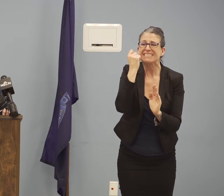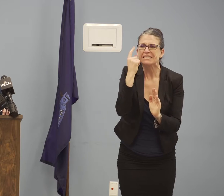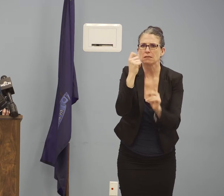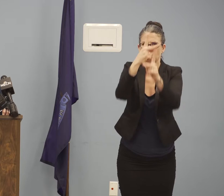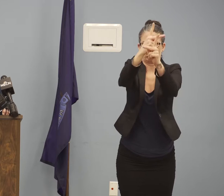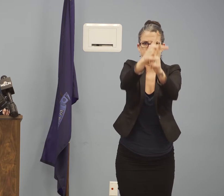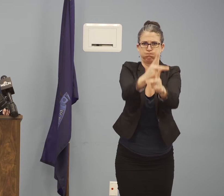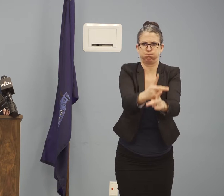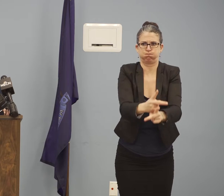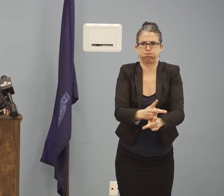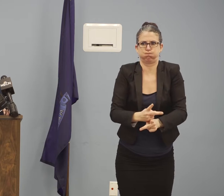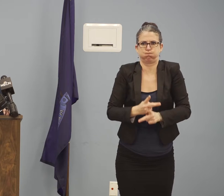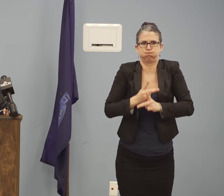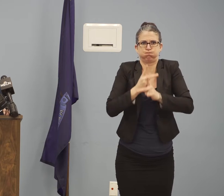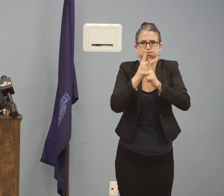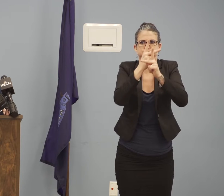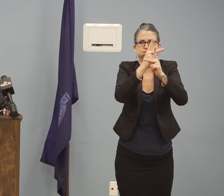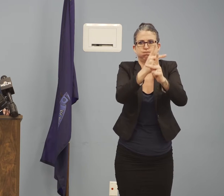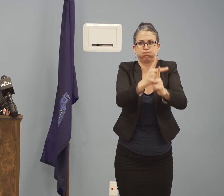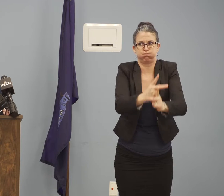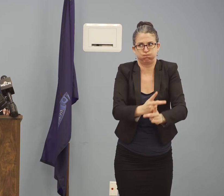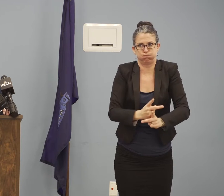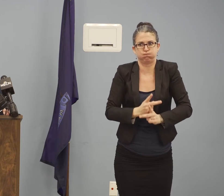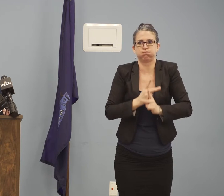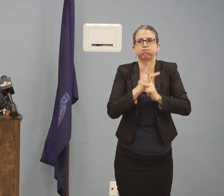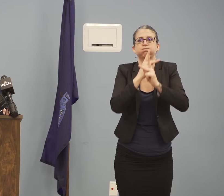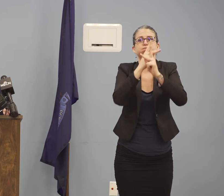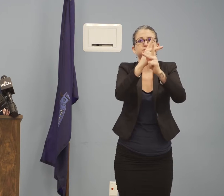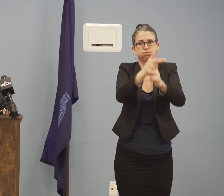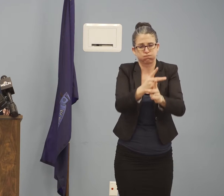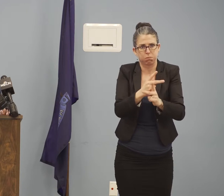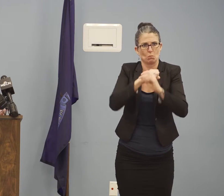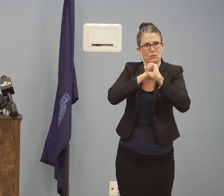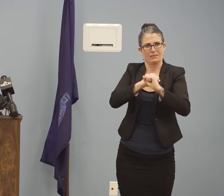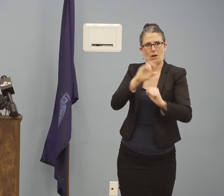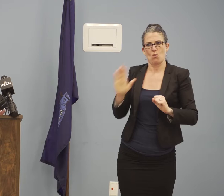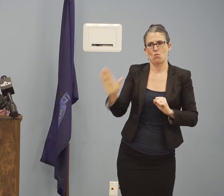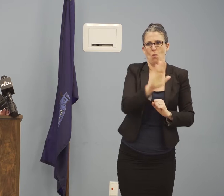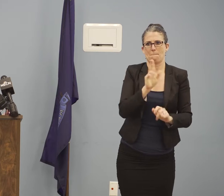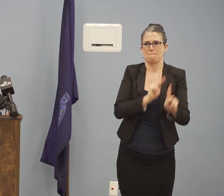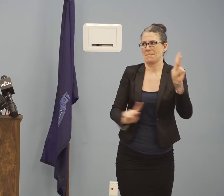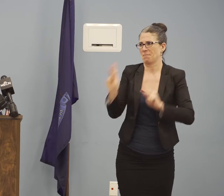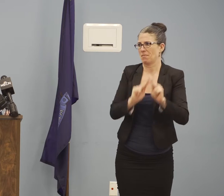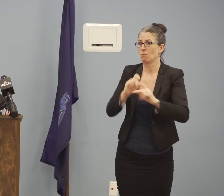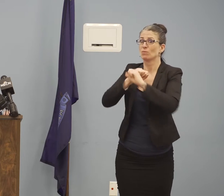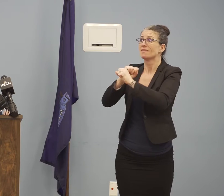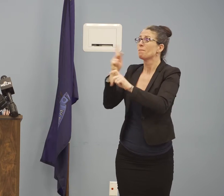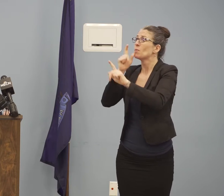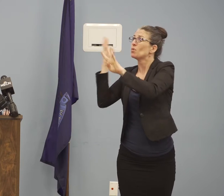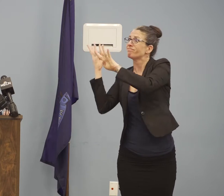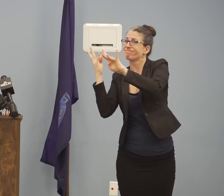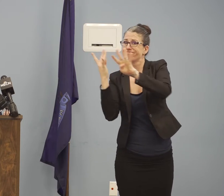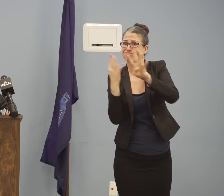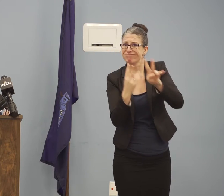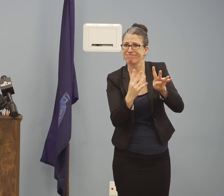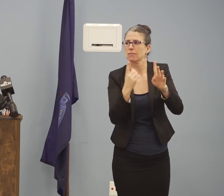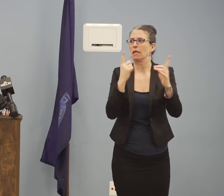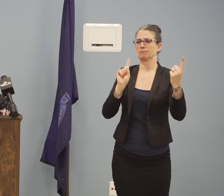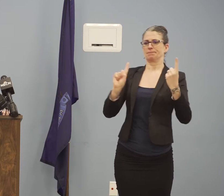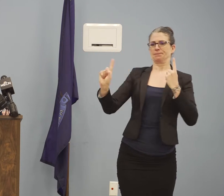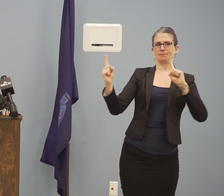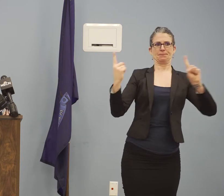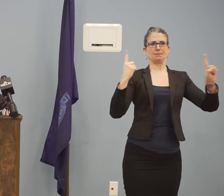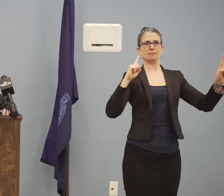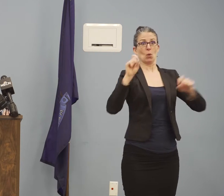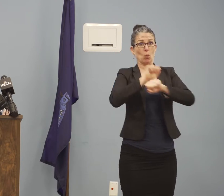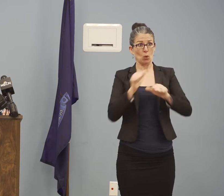urging all main people and those businesses to implement social distancing measures and to be thoughtful